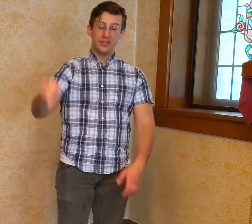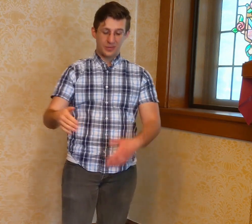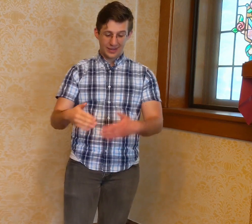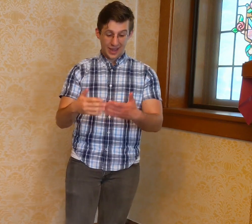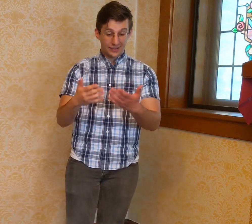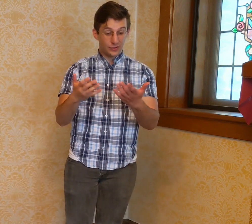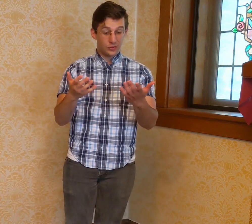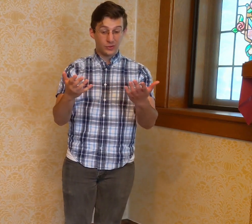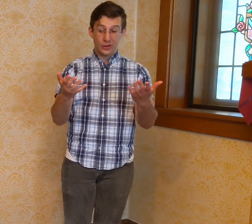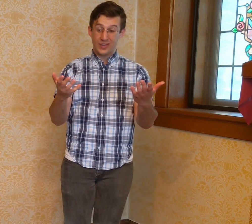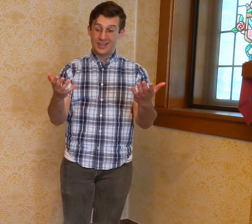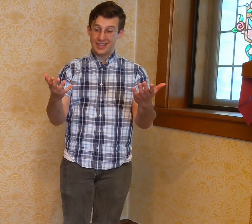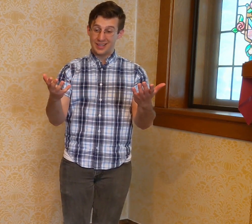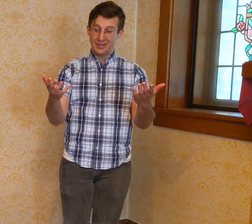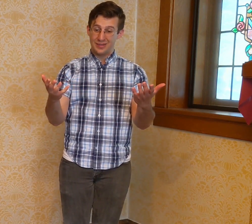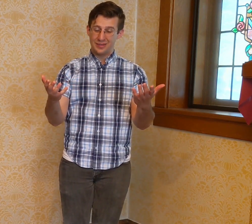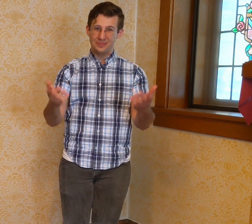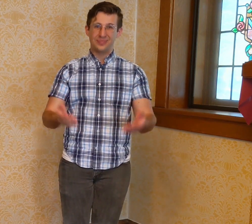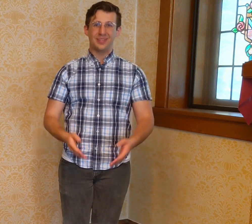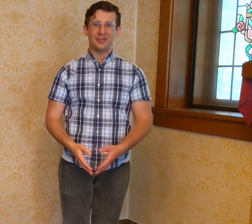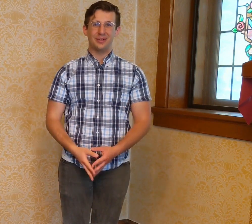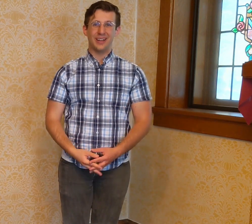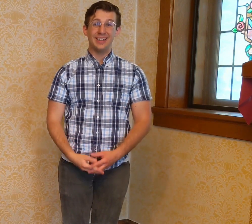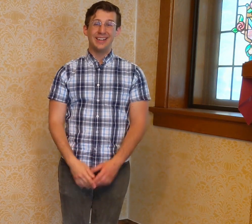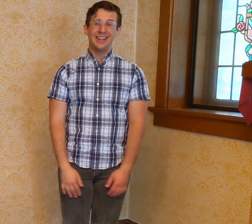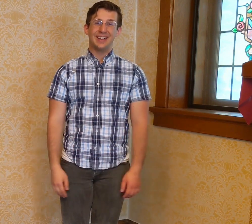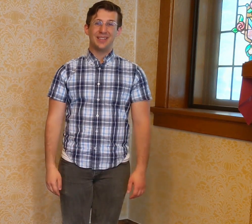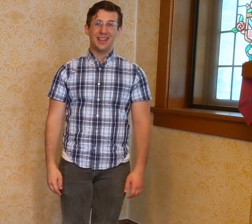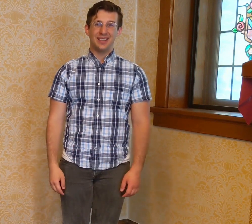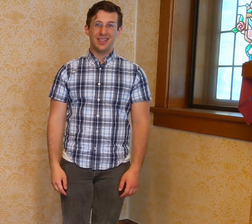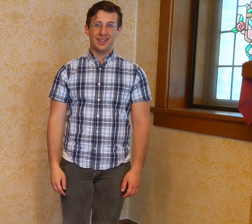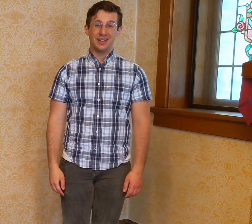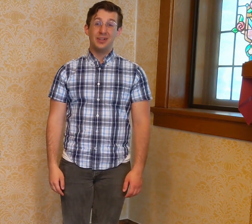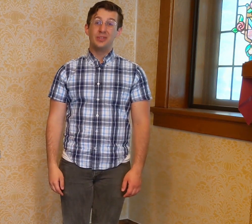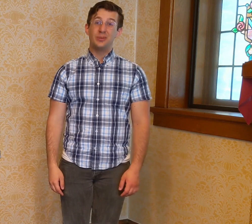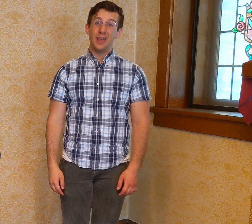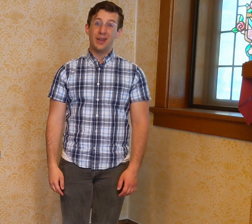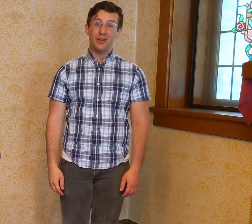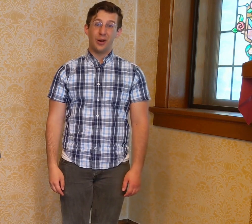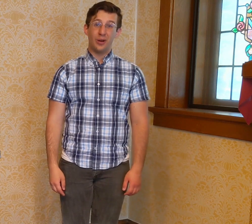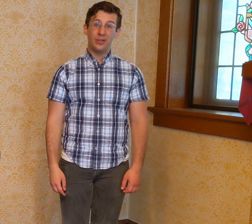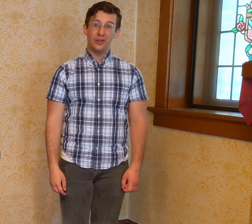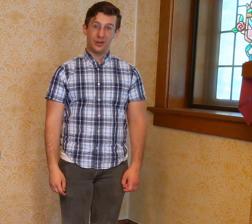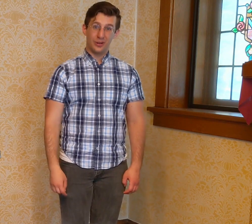with hands to serve and give. Right. Now the next line, to make of all the earth,